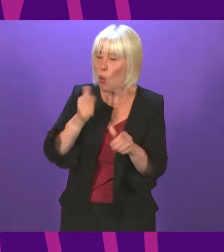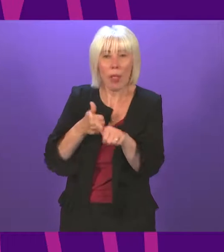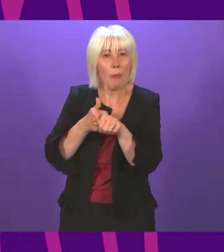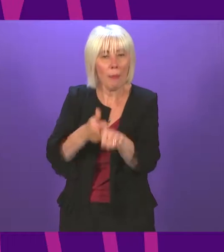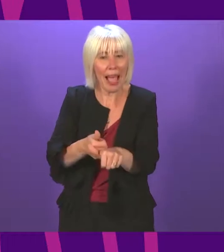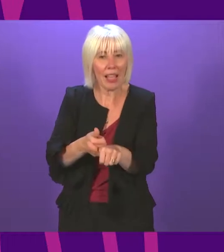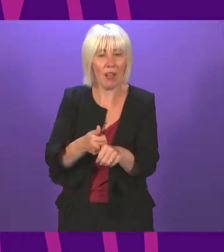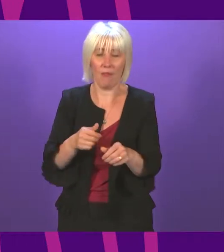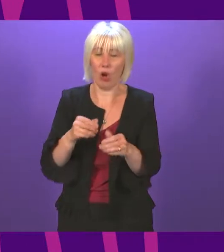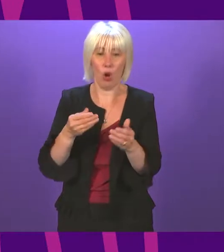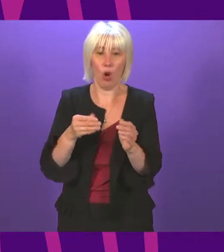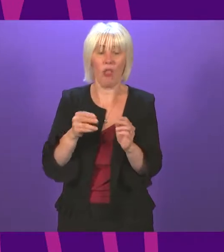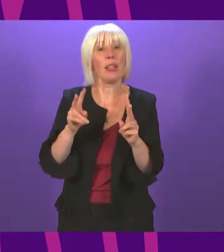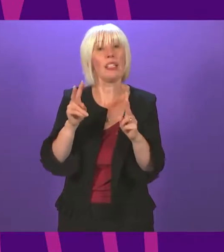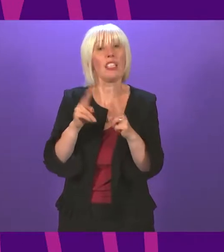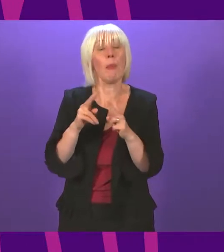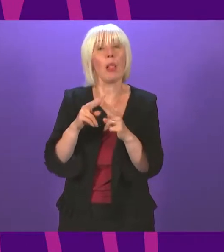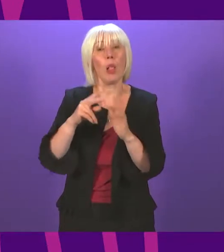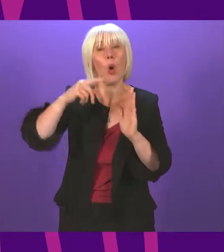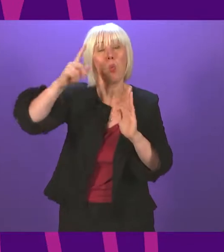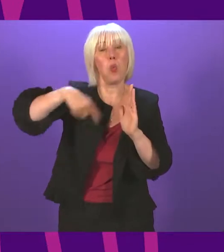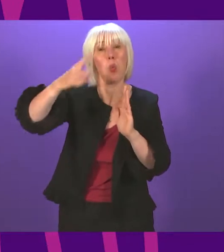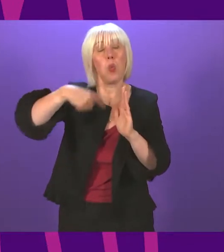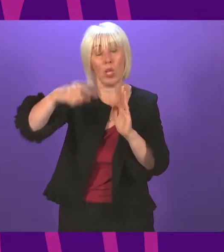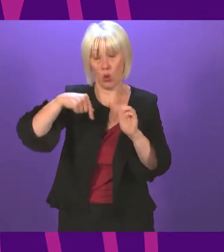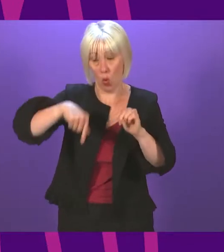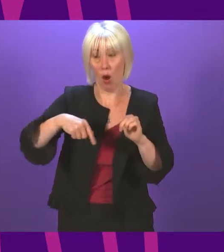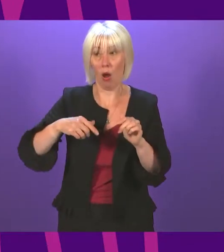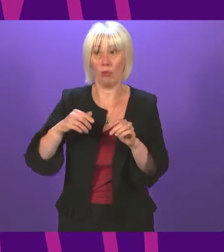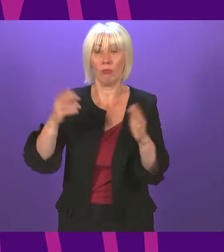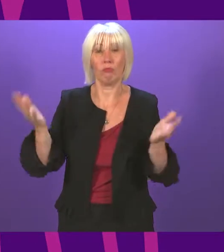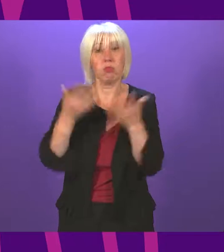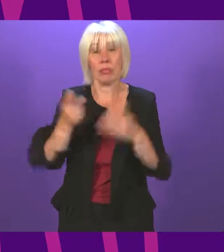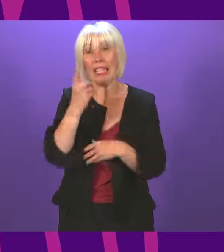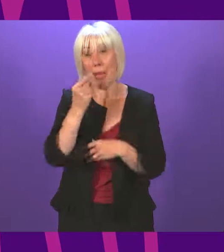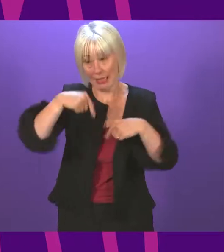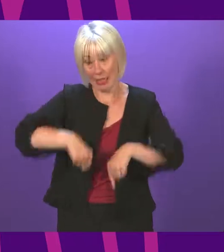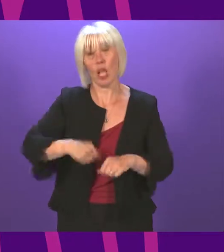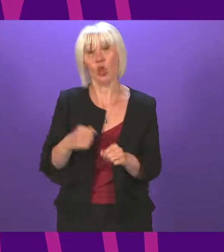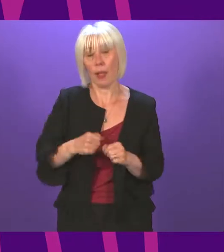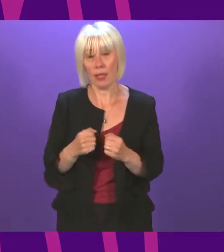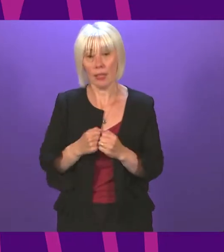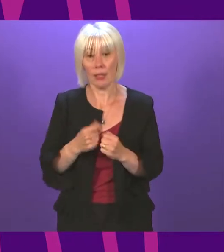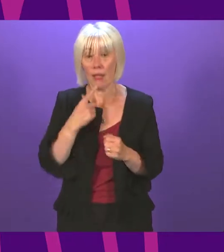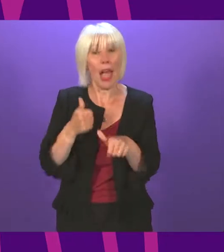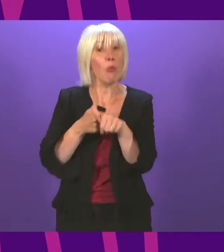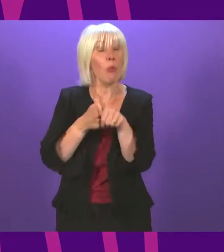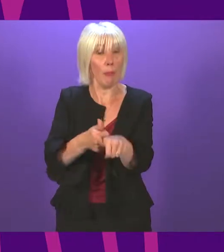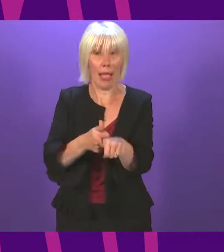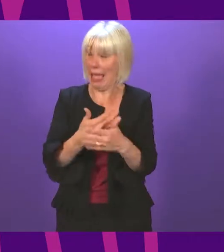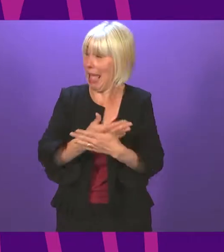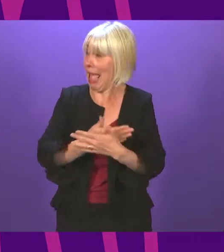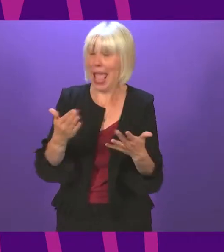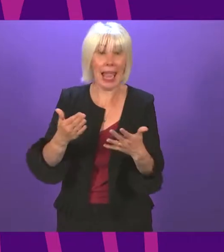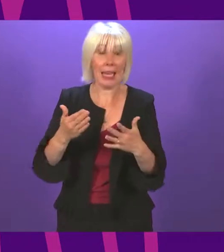for a doubling of onshore wind capacity in Scotland? Dean Lockhart. I will back any policy that promotes